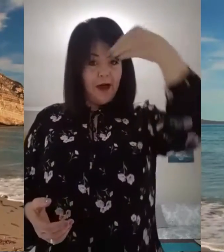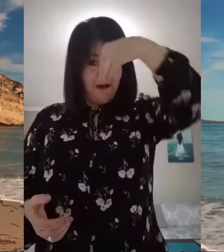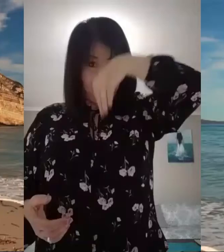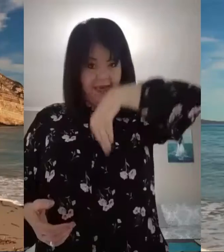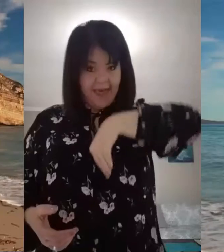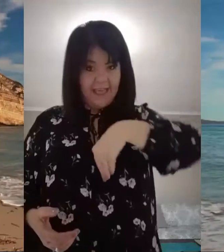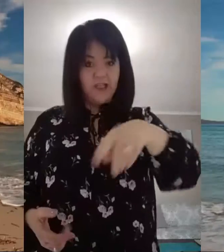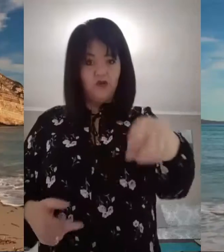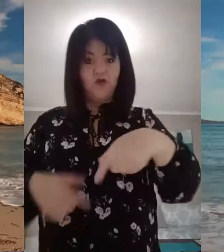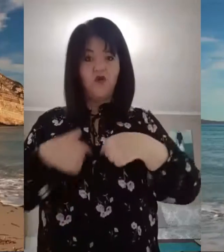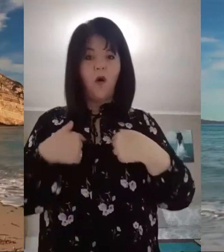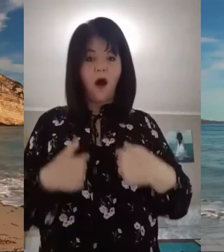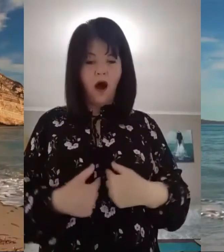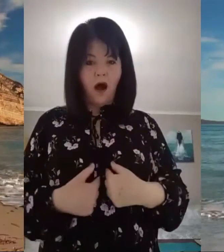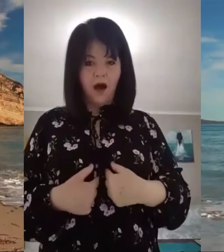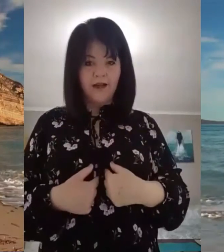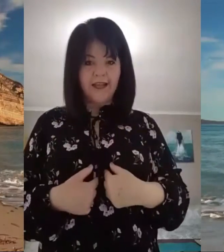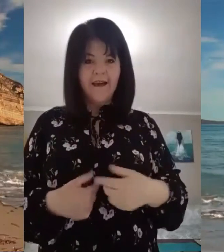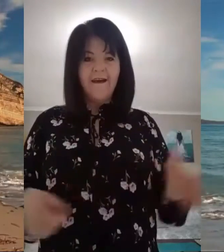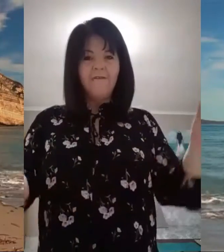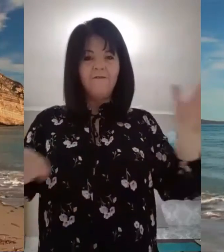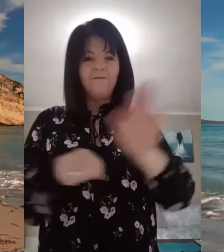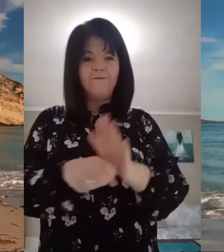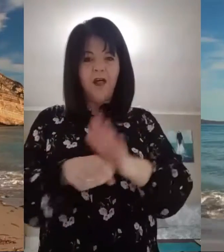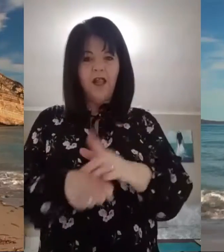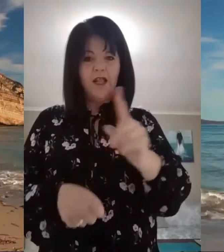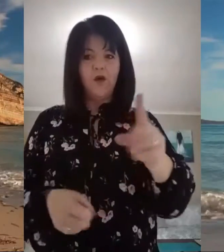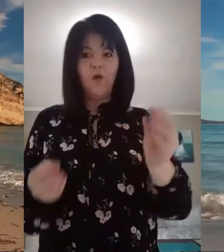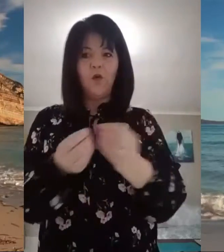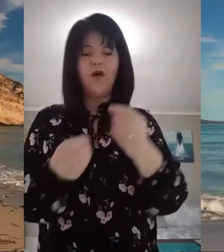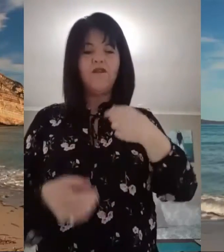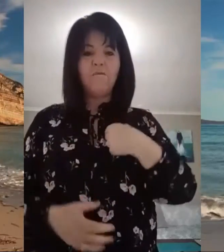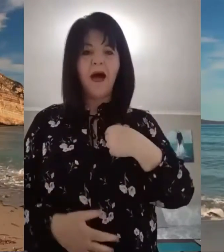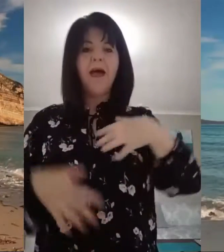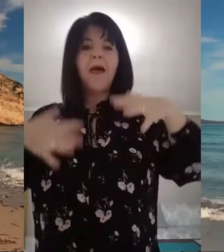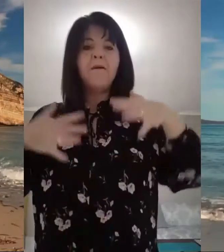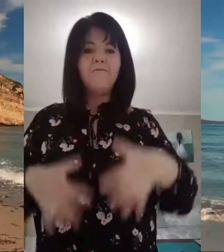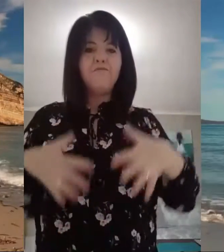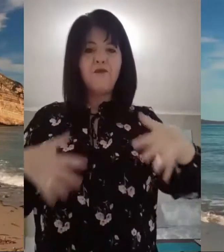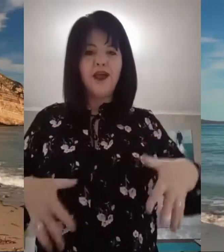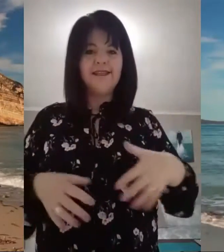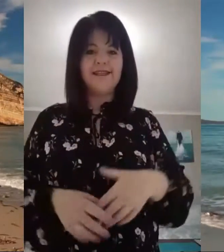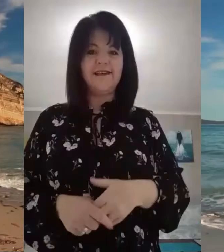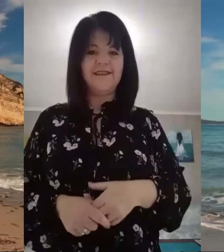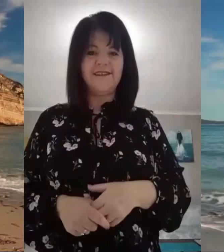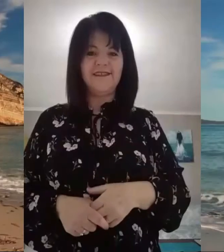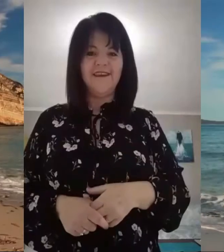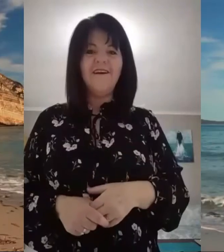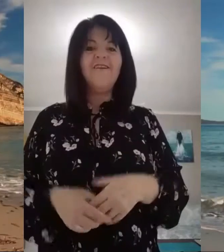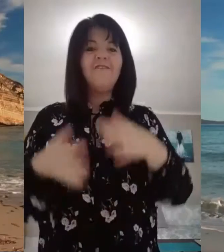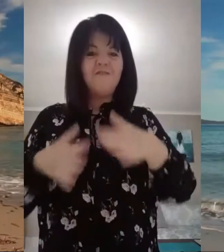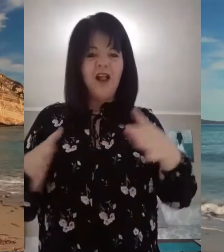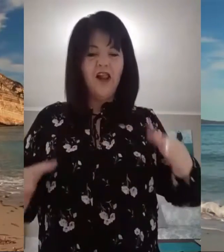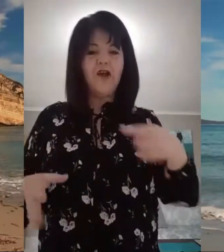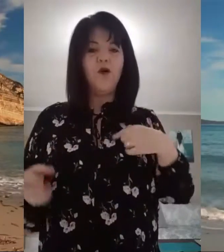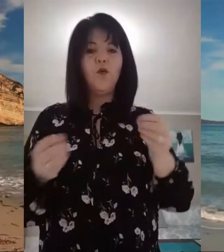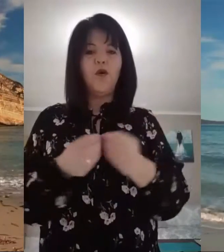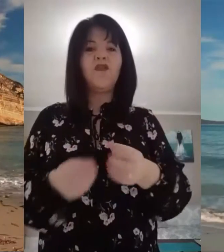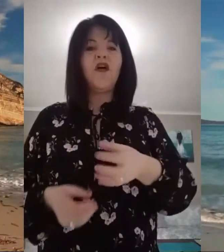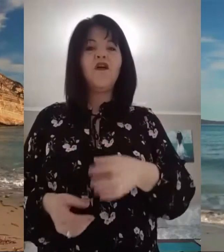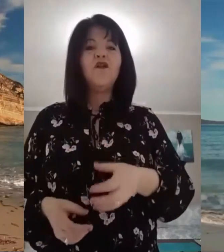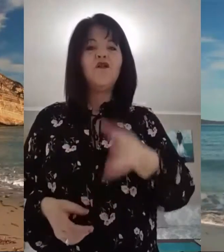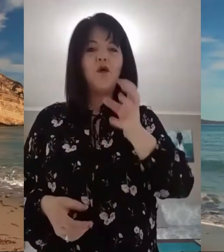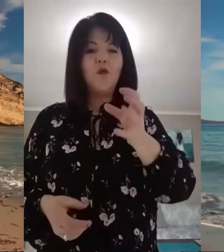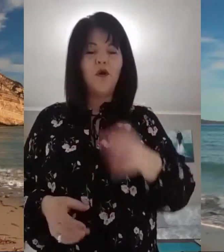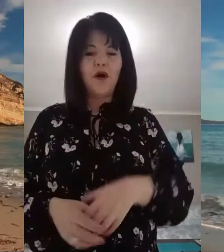to come into your heart. Fill you with my presence. Fill you